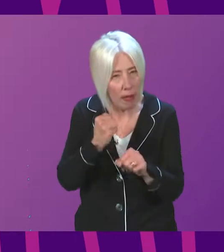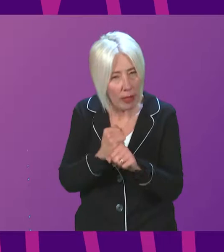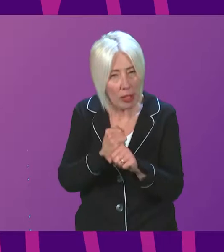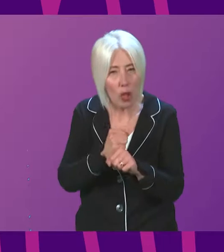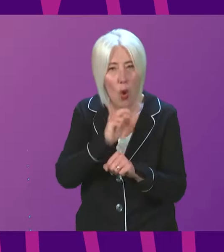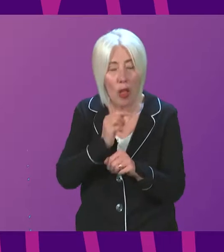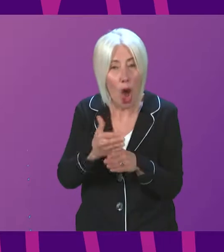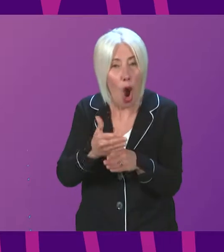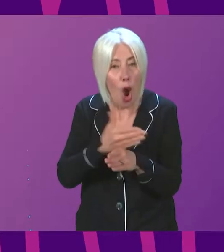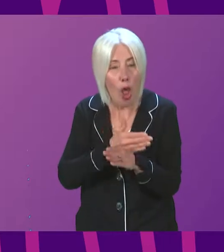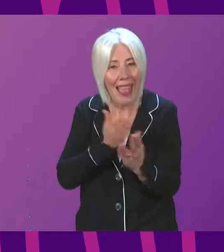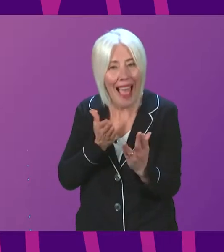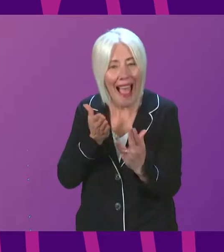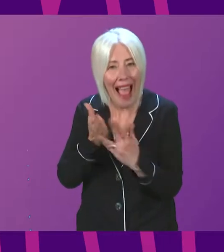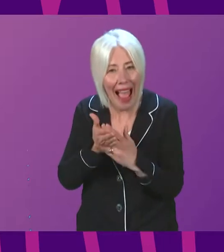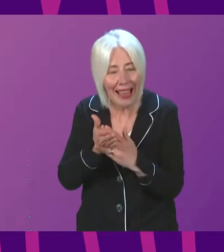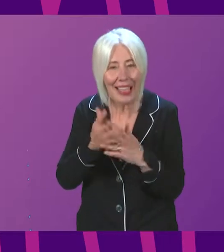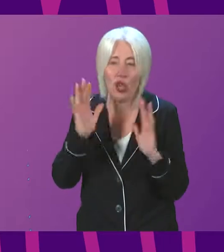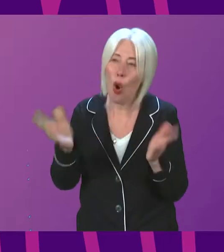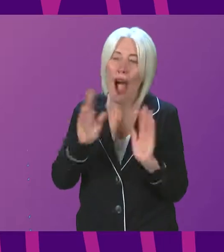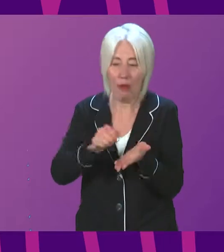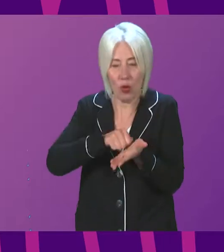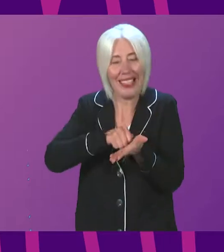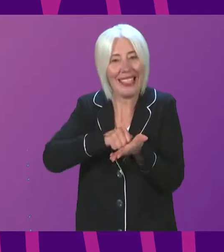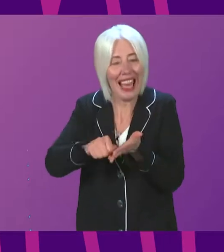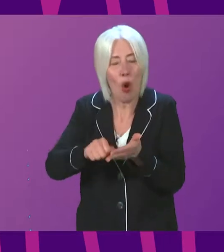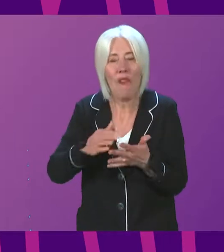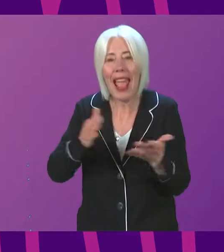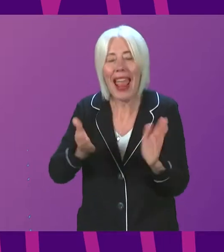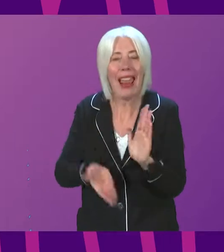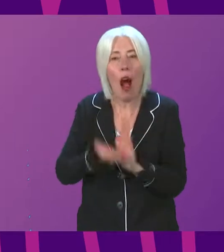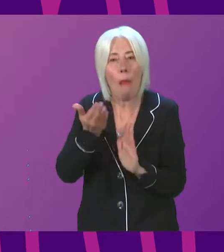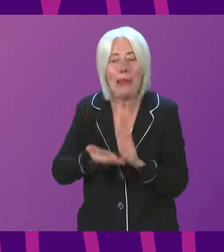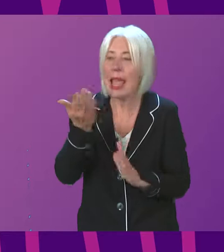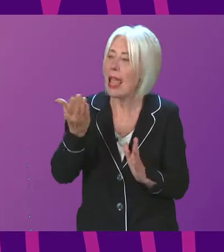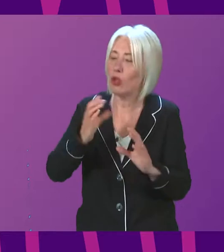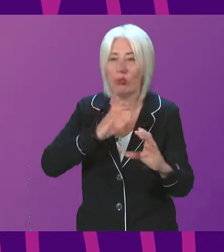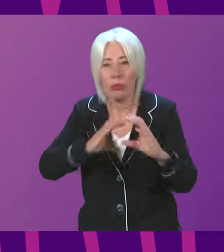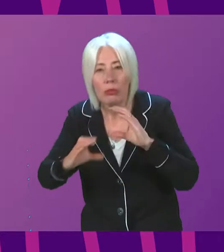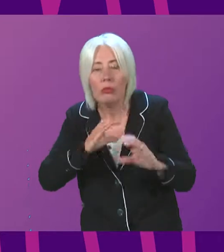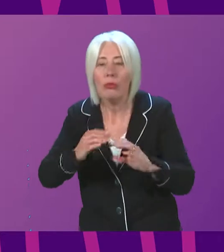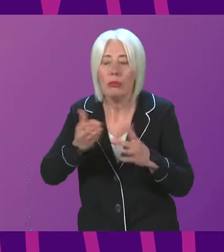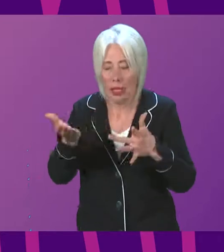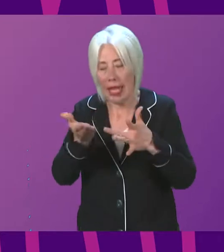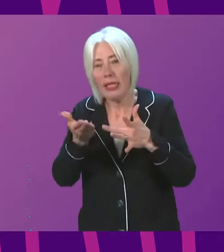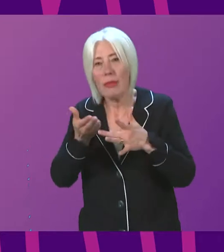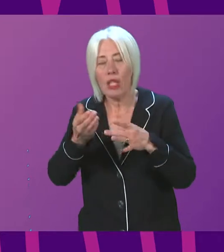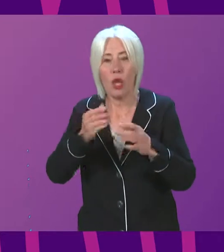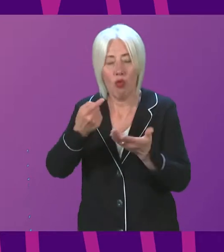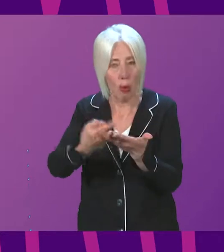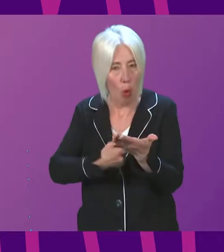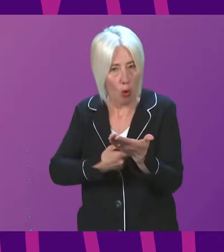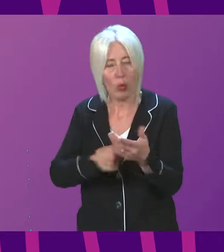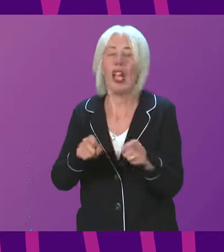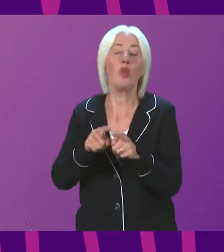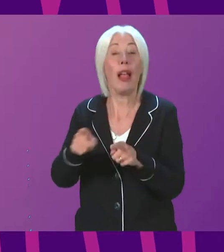be given early access to or sign off on any such updates, communications or interim reports? And will the Scottish Government be